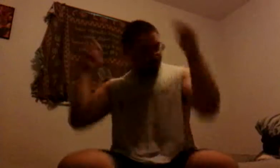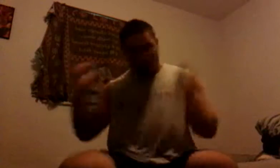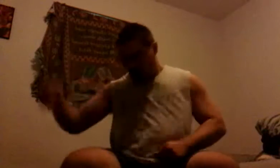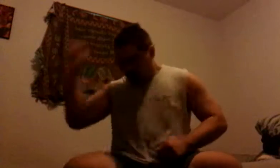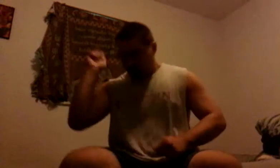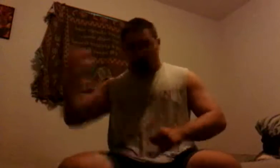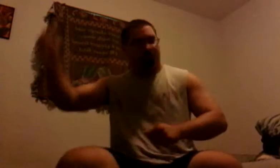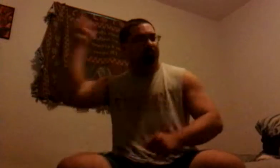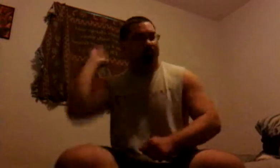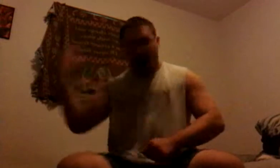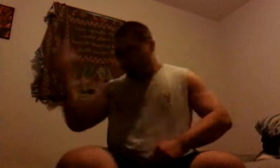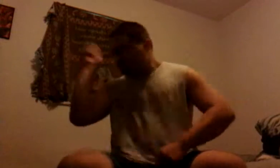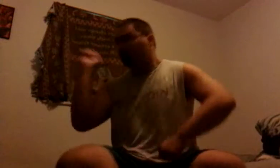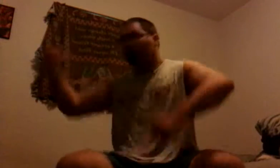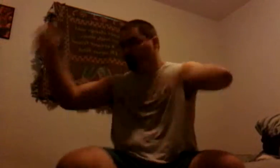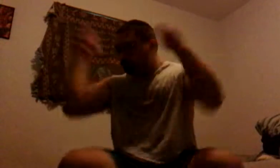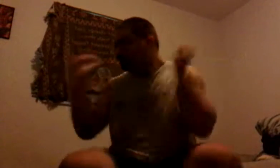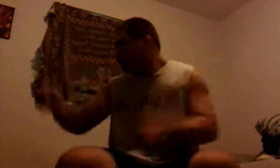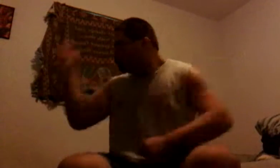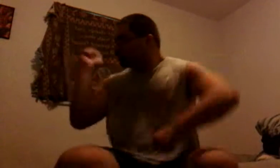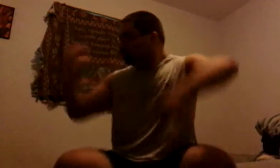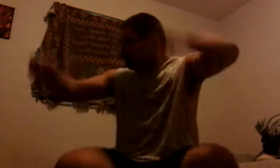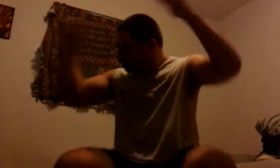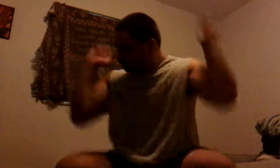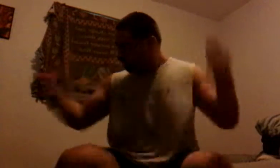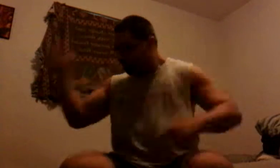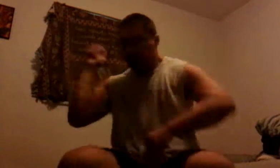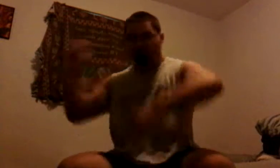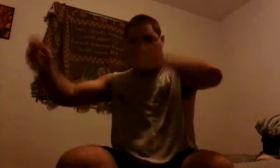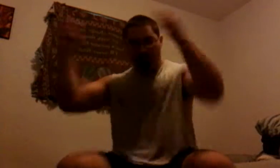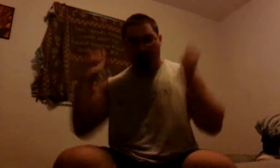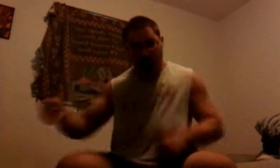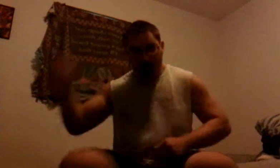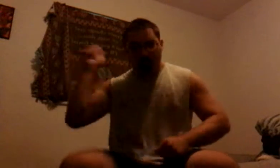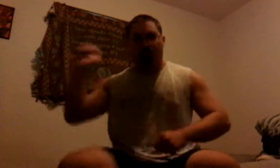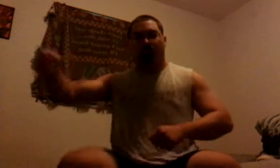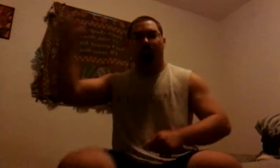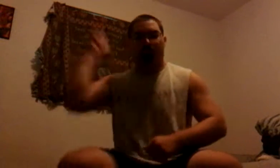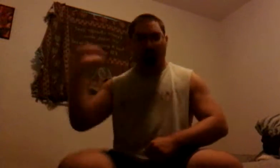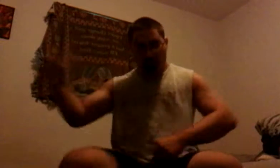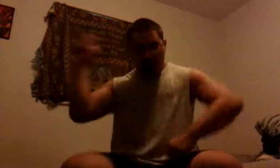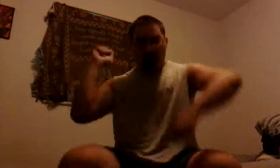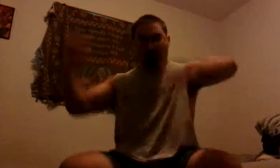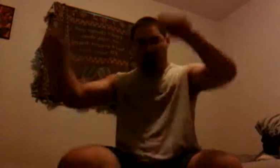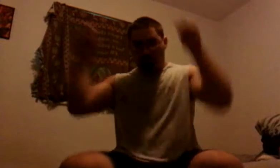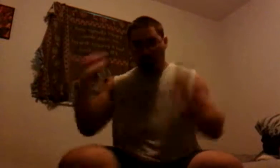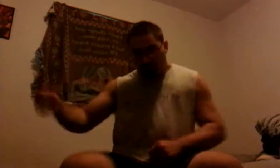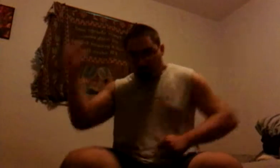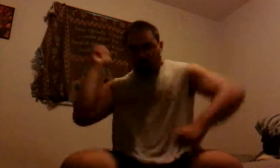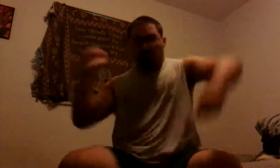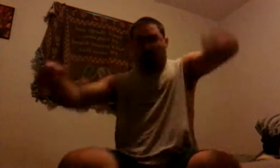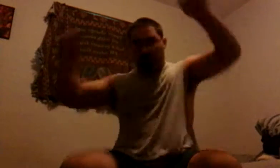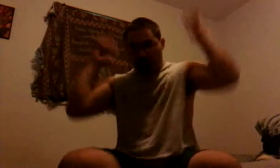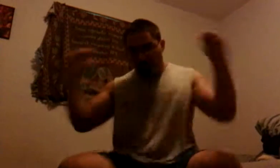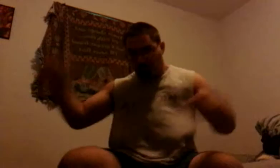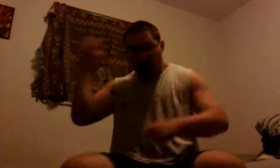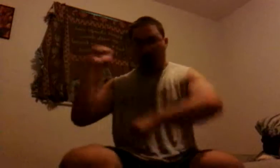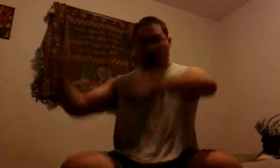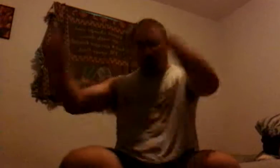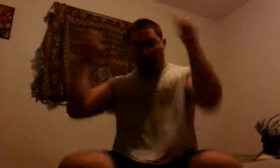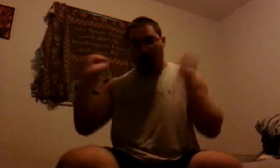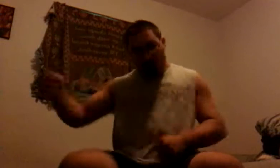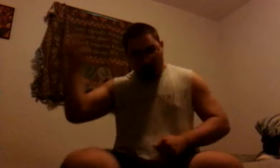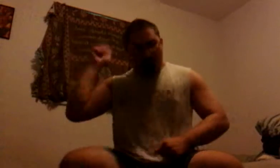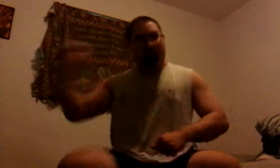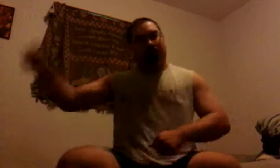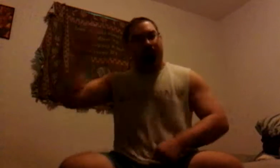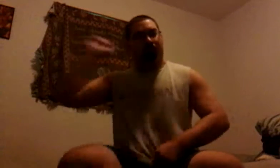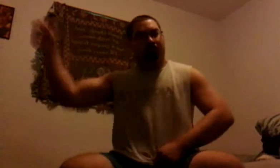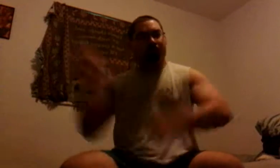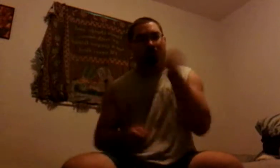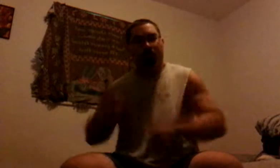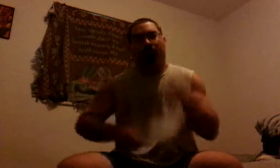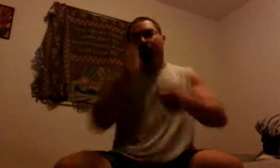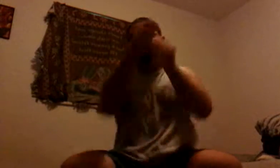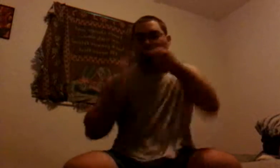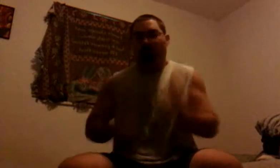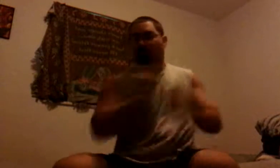and crash around me. The conscious calls, the guilty to